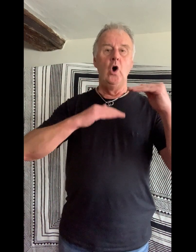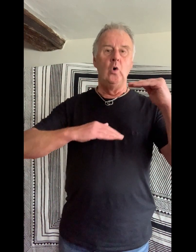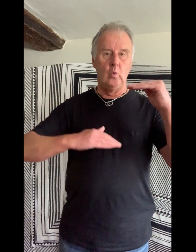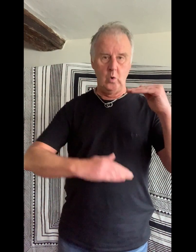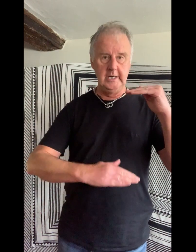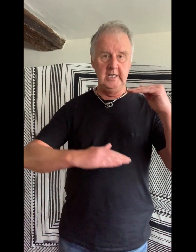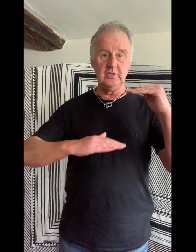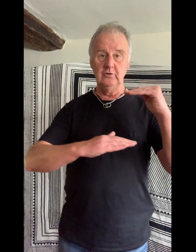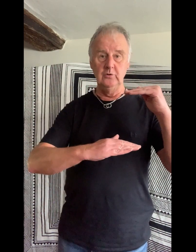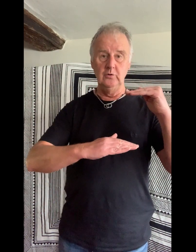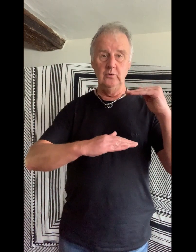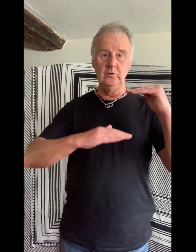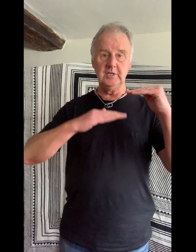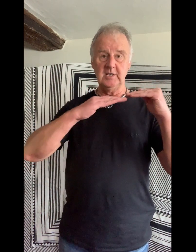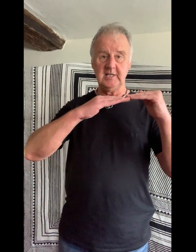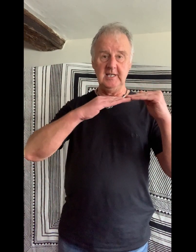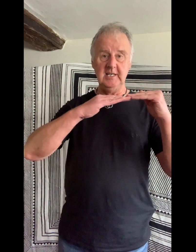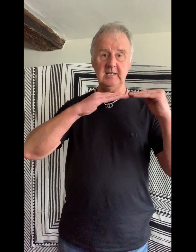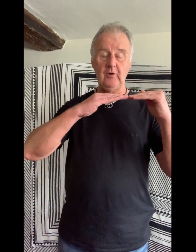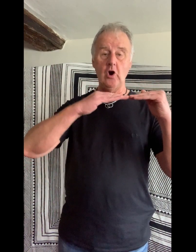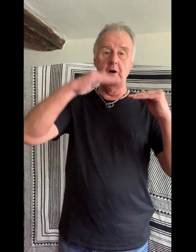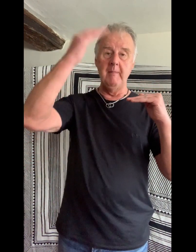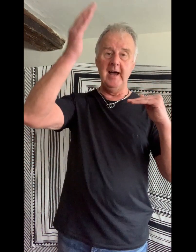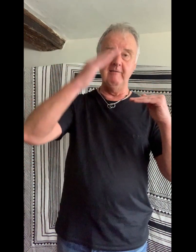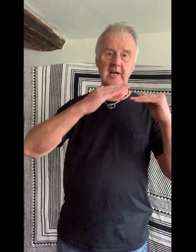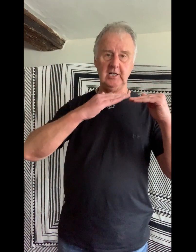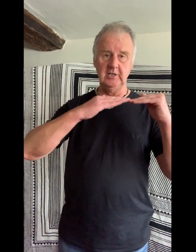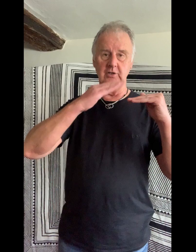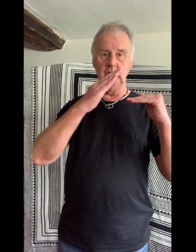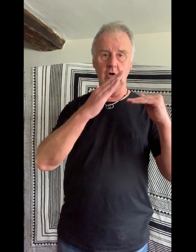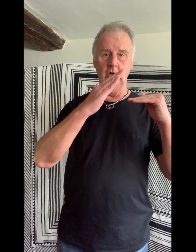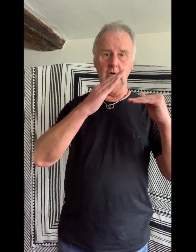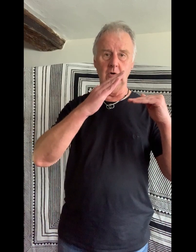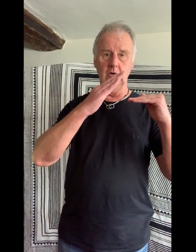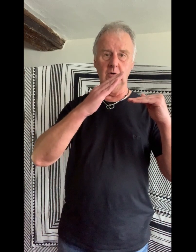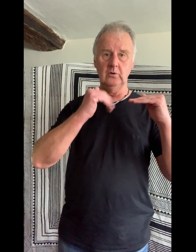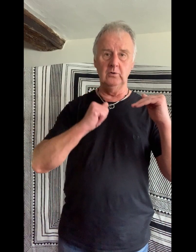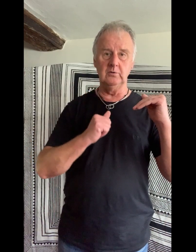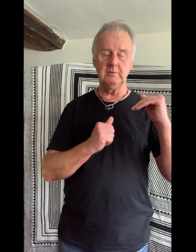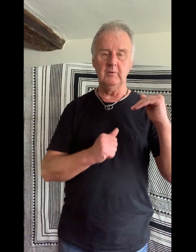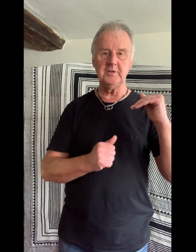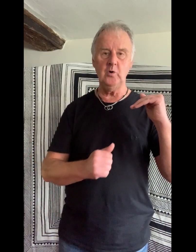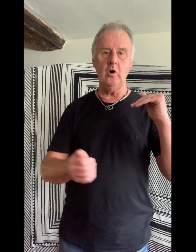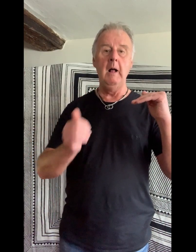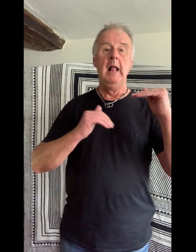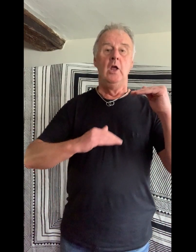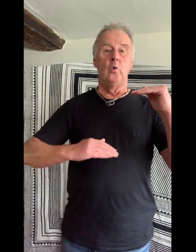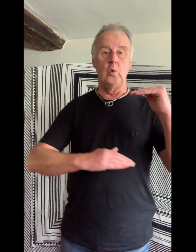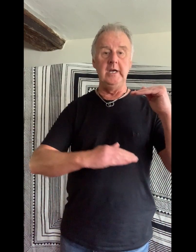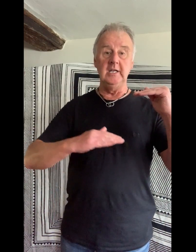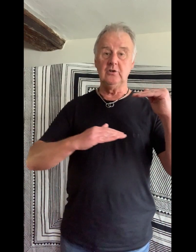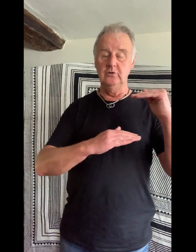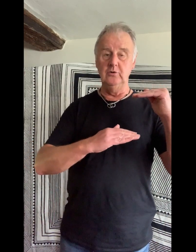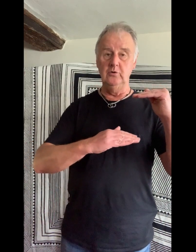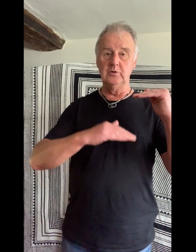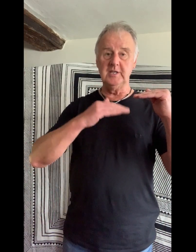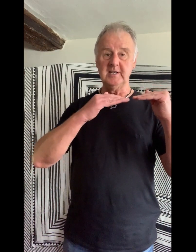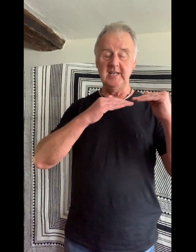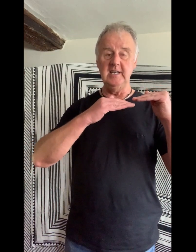We'd cruise the seas for American gold. Once more. We'd cruise the seas